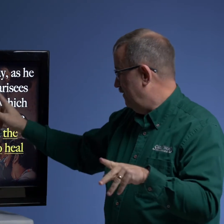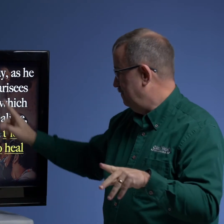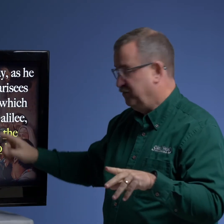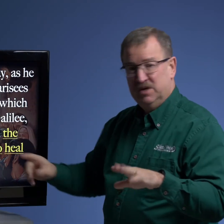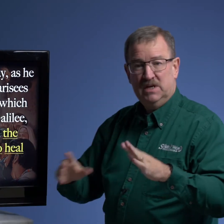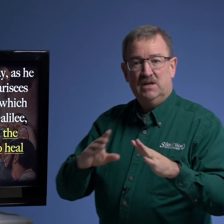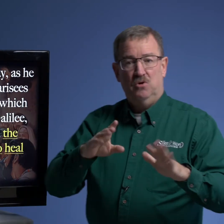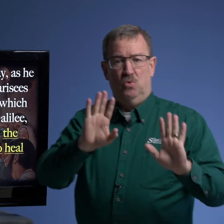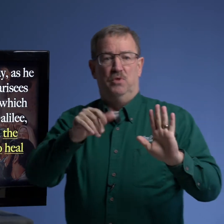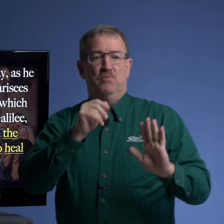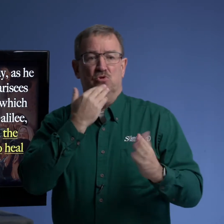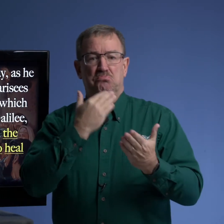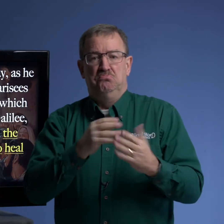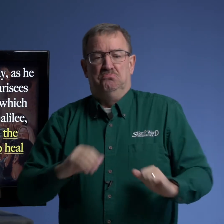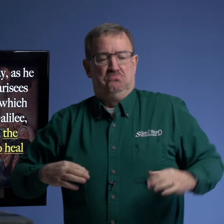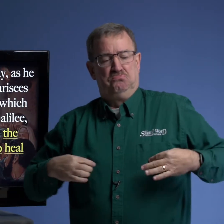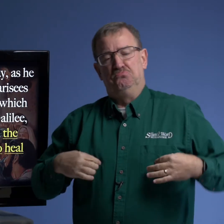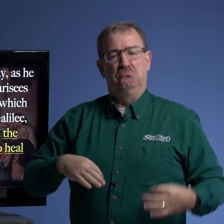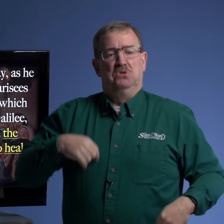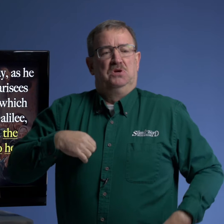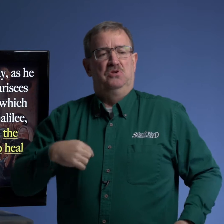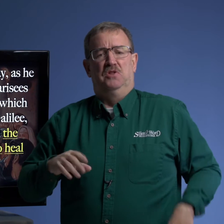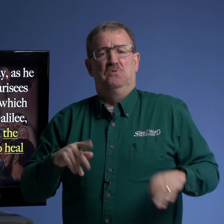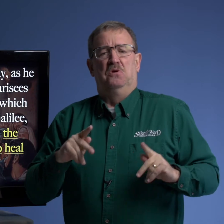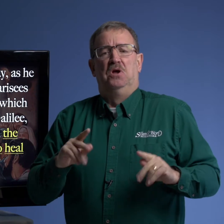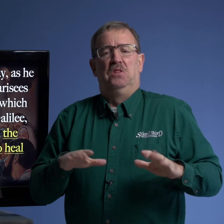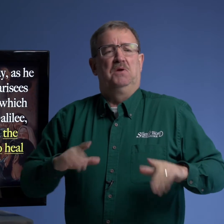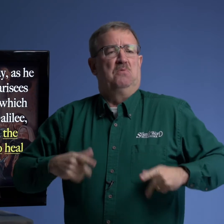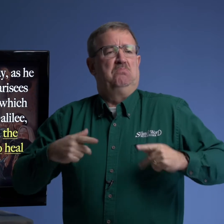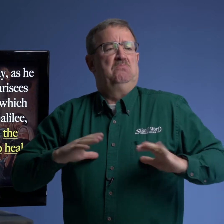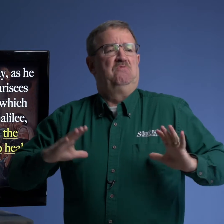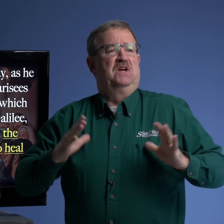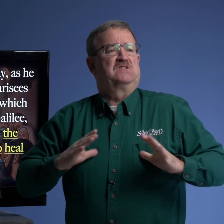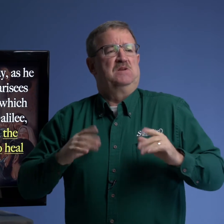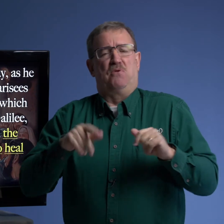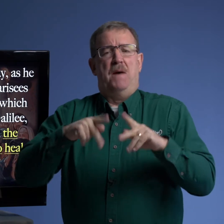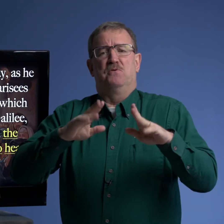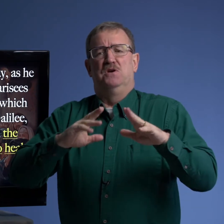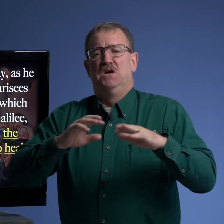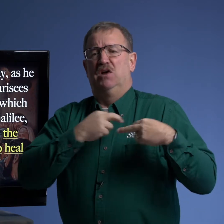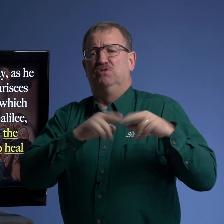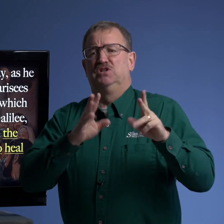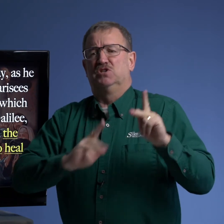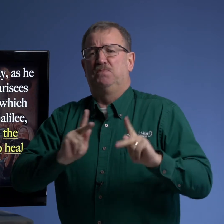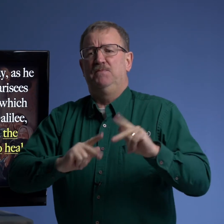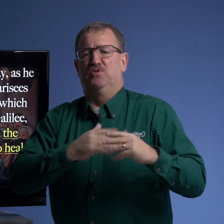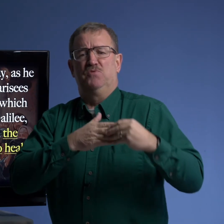oh they were you know they were they were fancy proper religious people they were